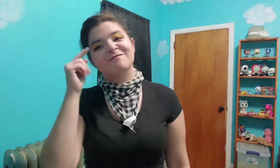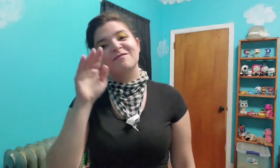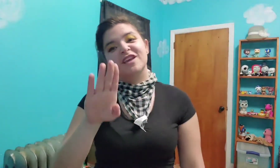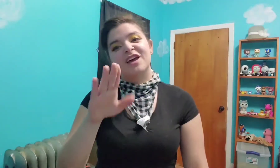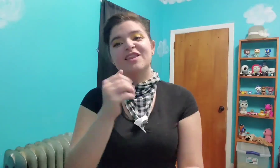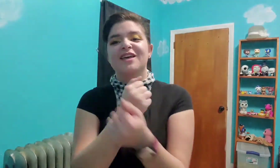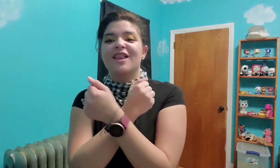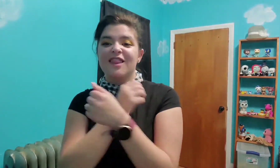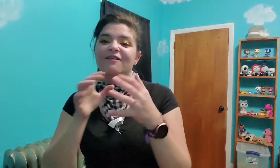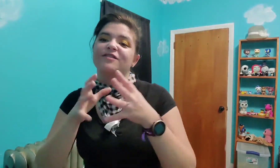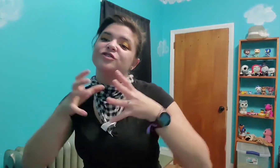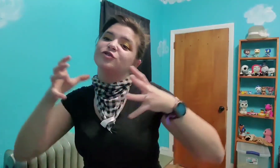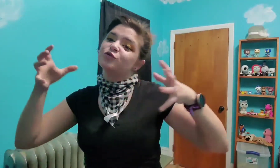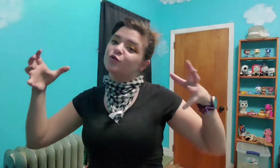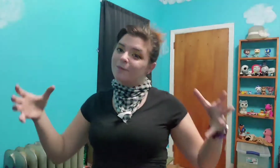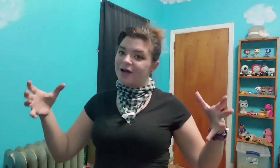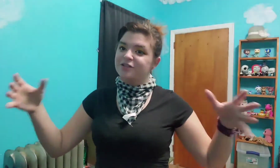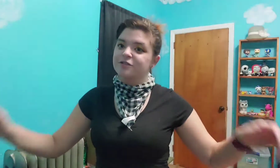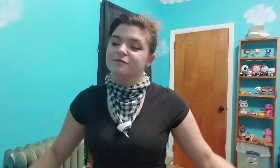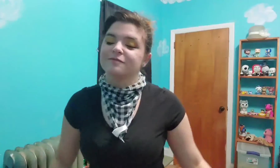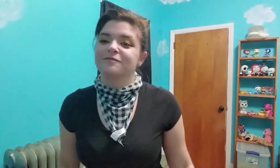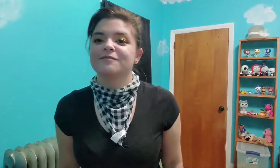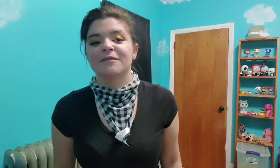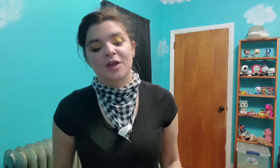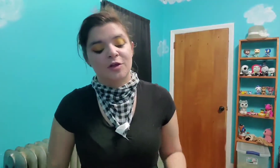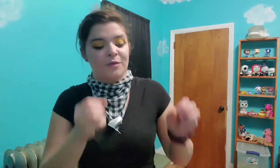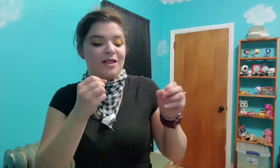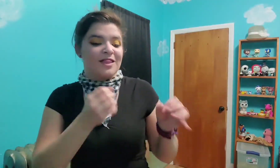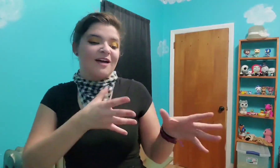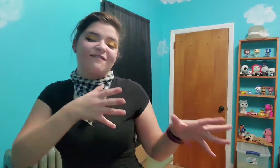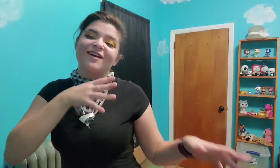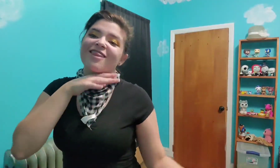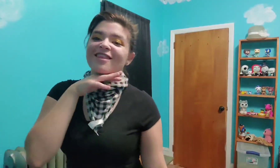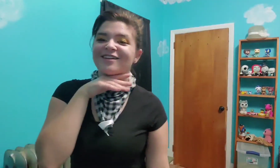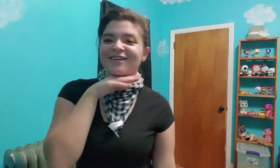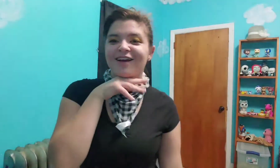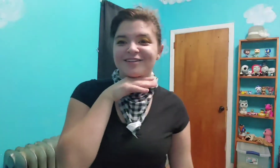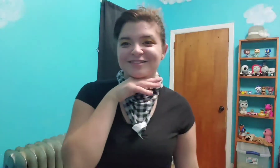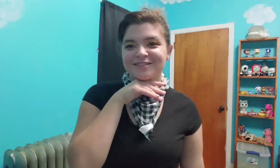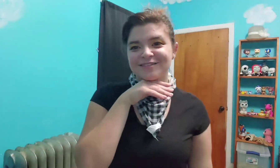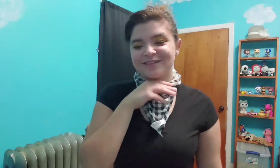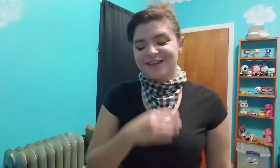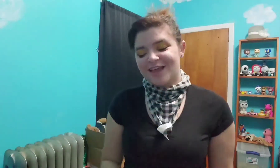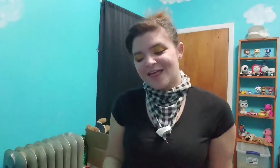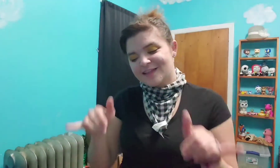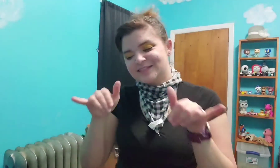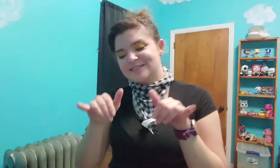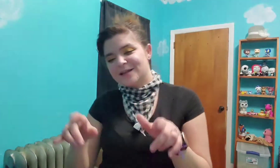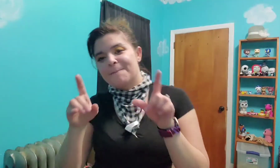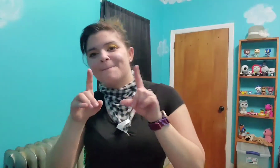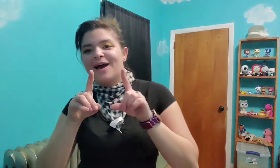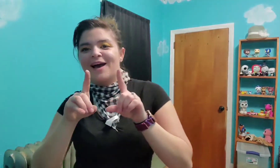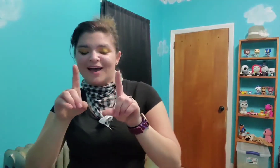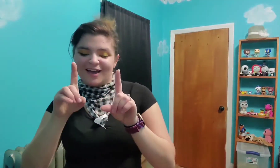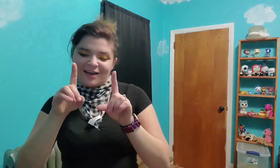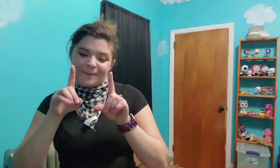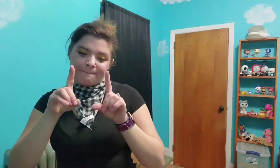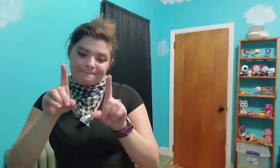I think your love would be too much Or you'll be left in the dust Unless I stuck by ya